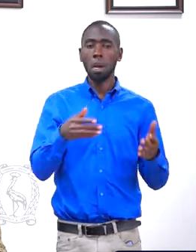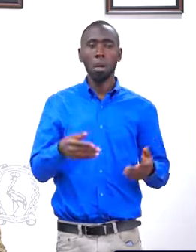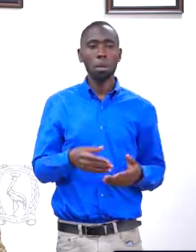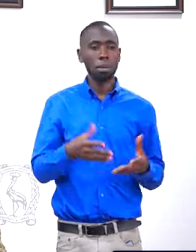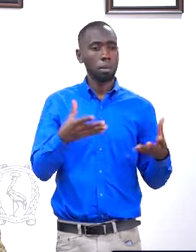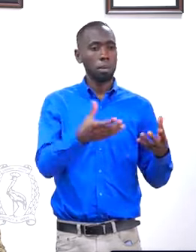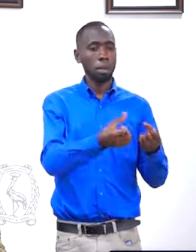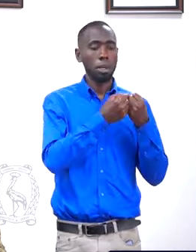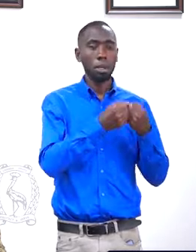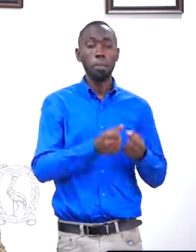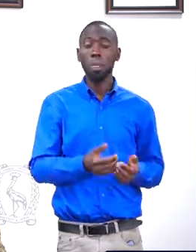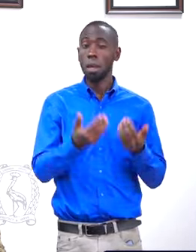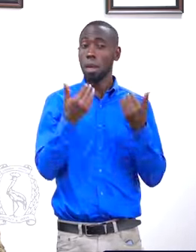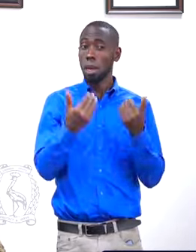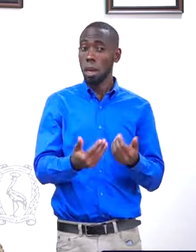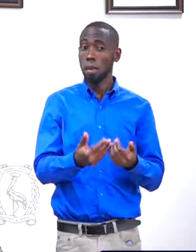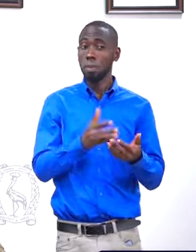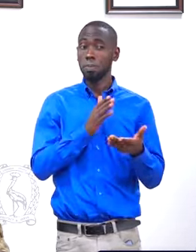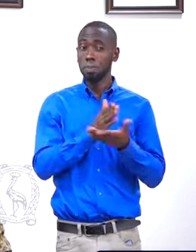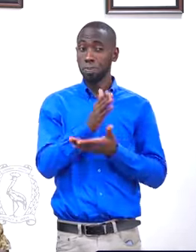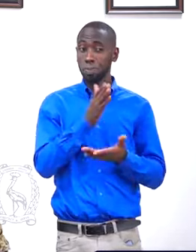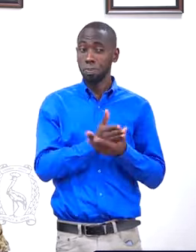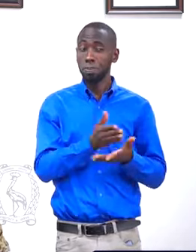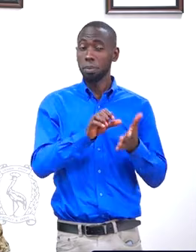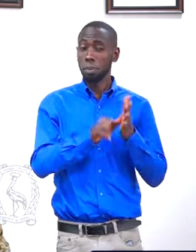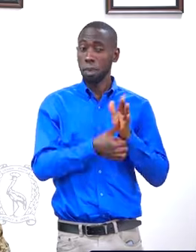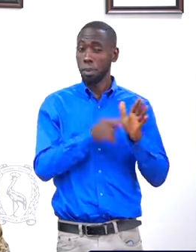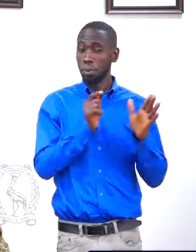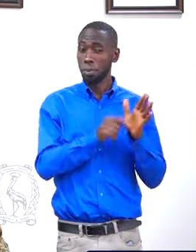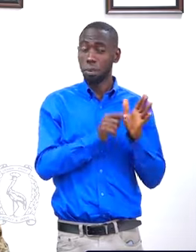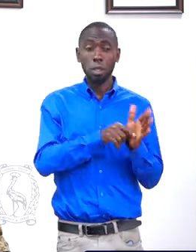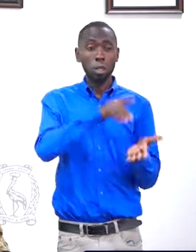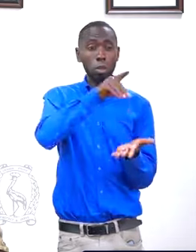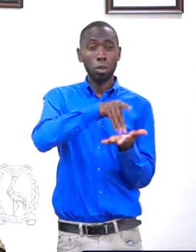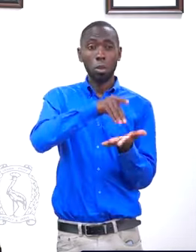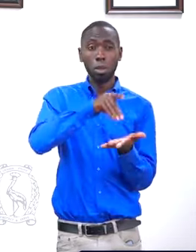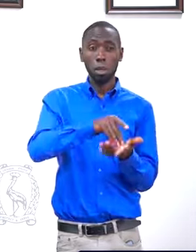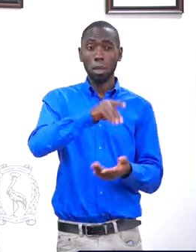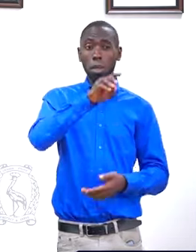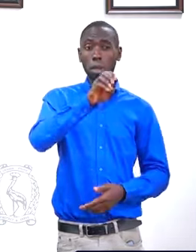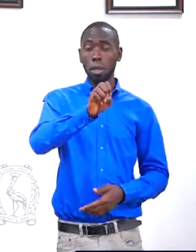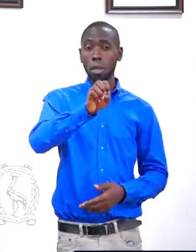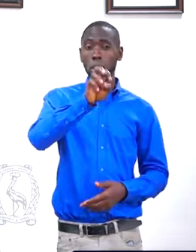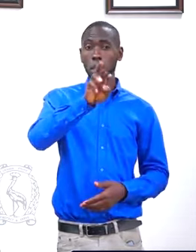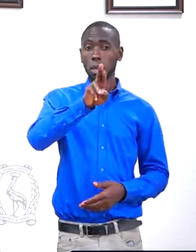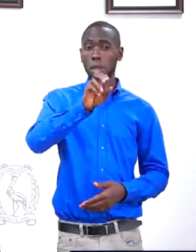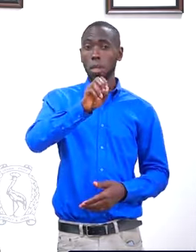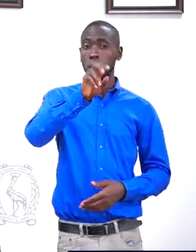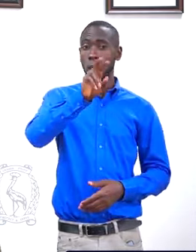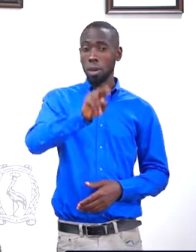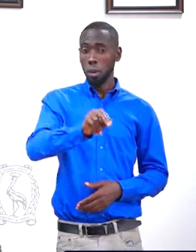Now the facts in this matter that Dr. Eron Lawrence, the suspect in this case,